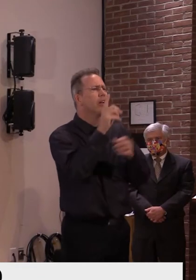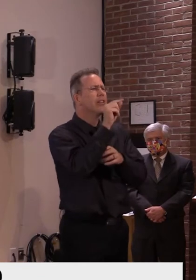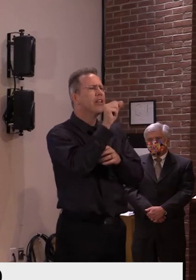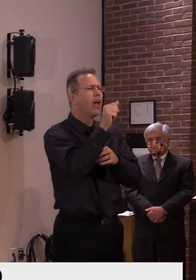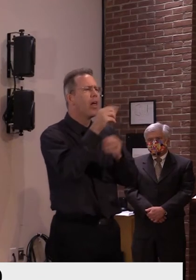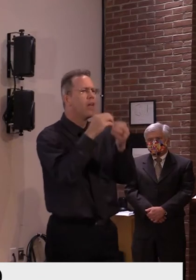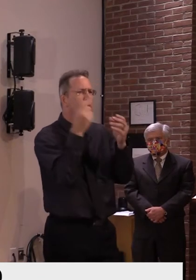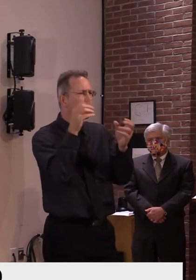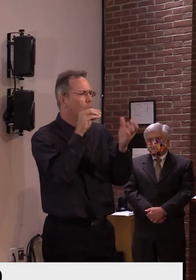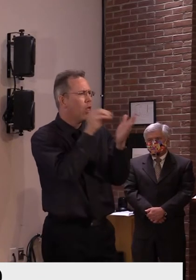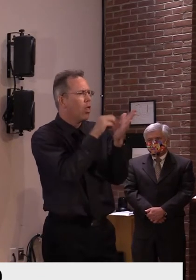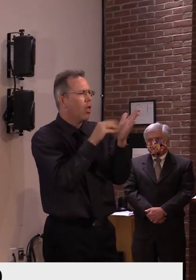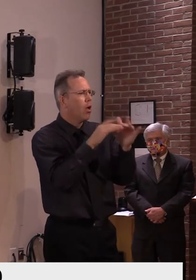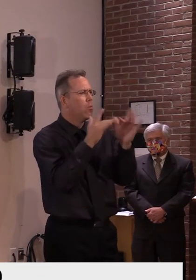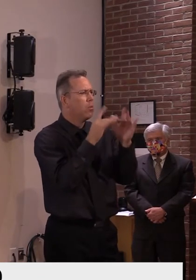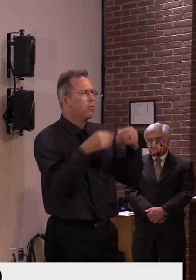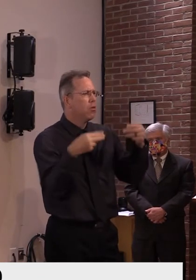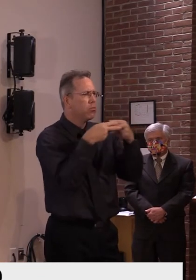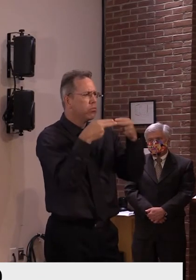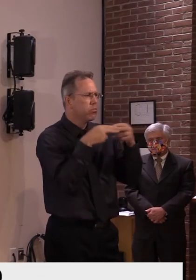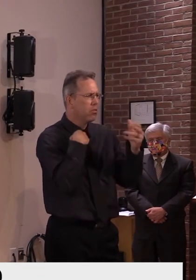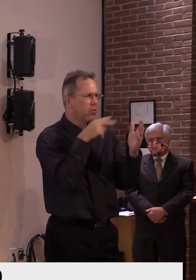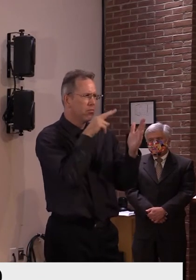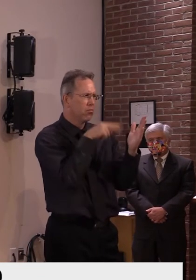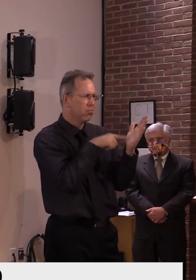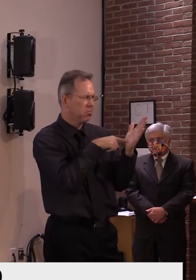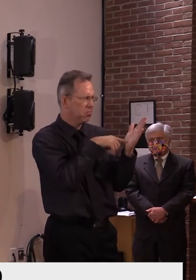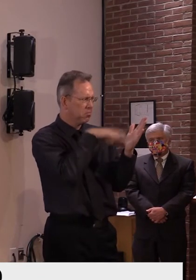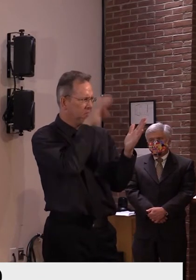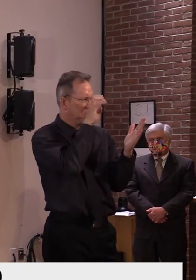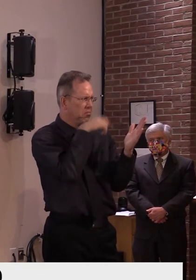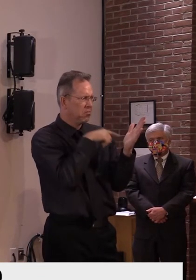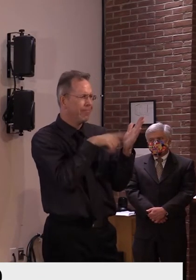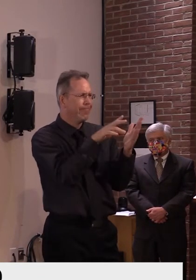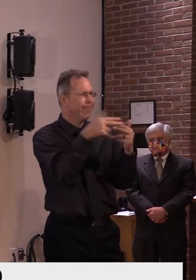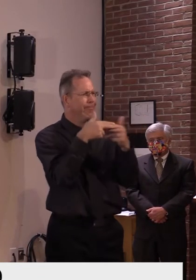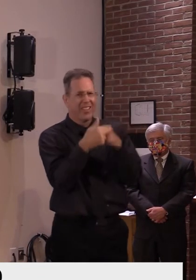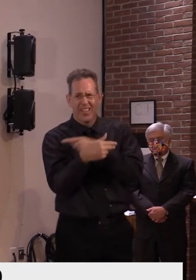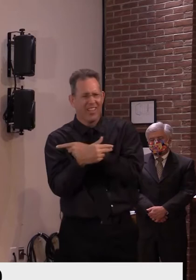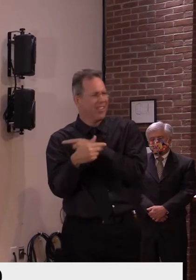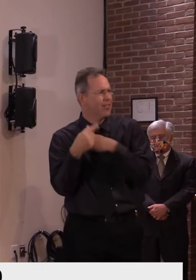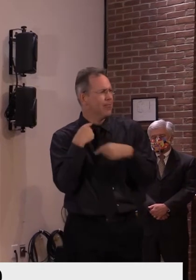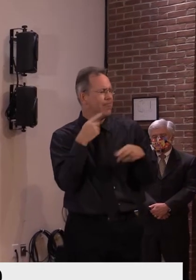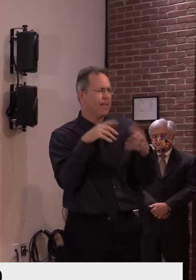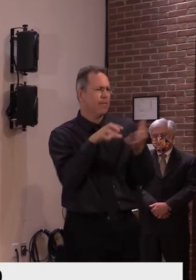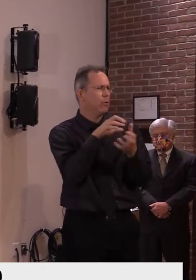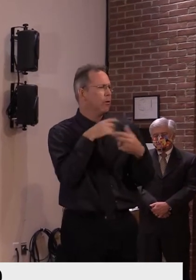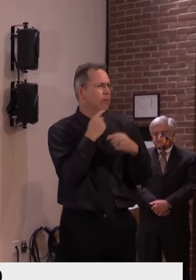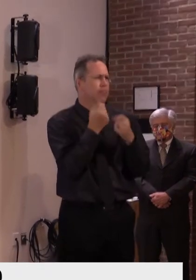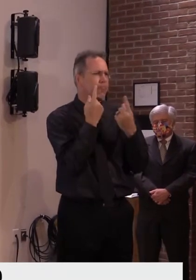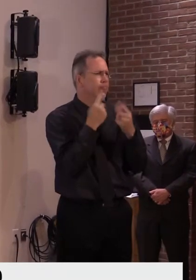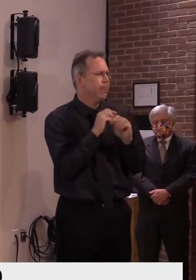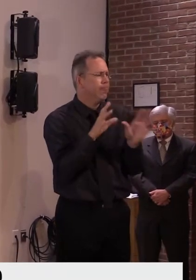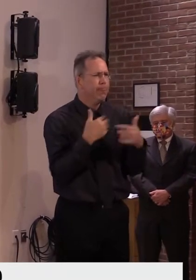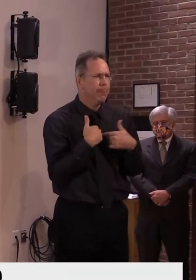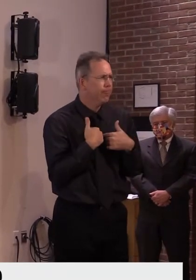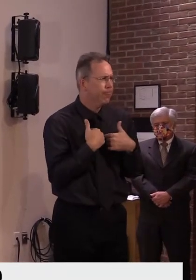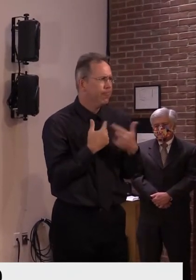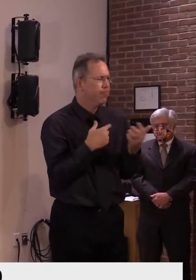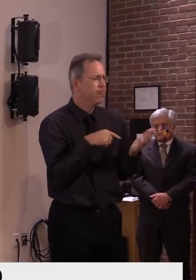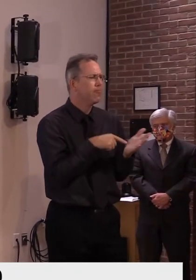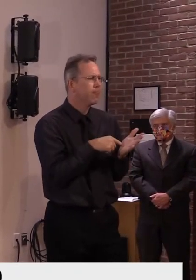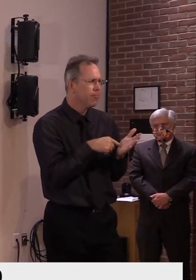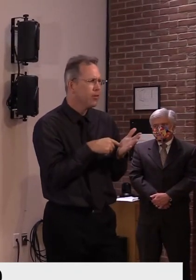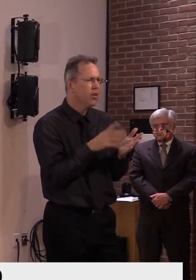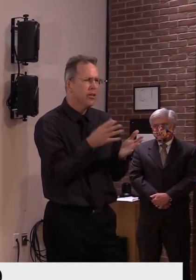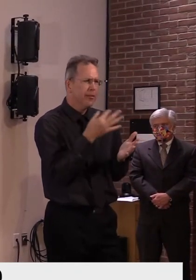um, interpret the chart. And what I'm really curious about is, um, what is the R value? What is the